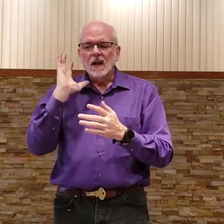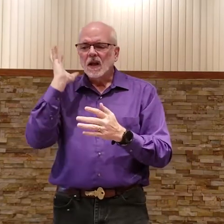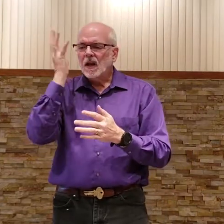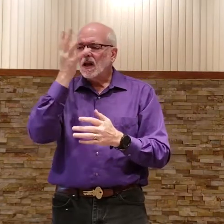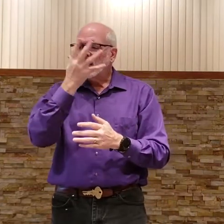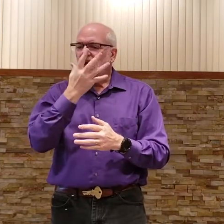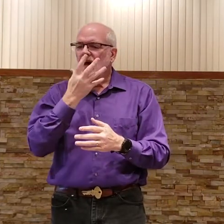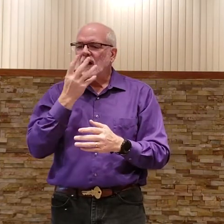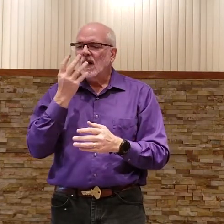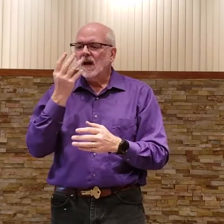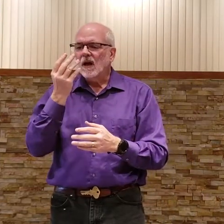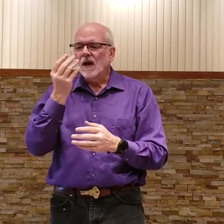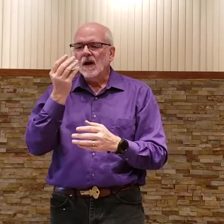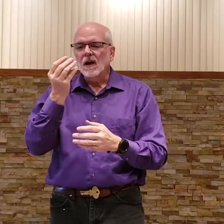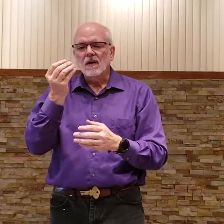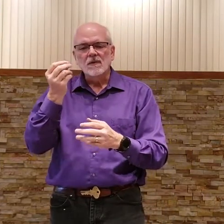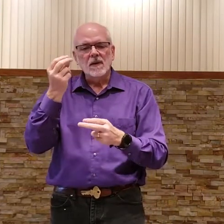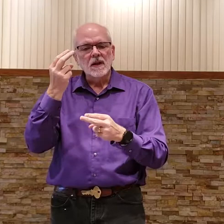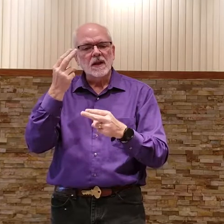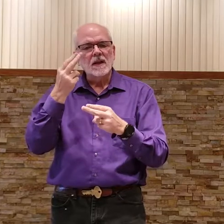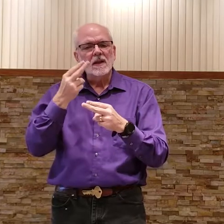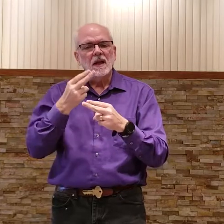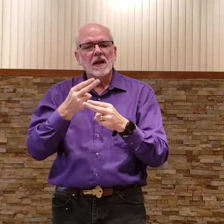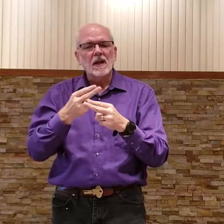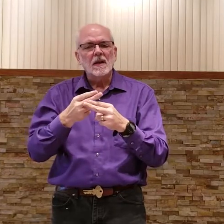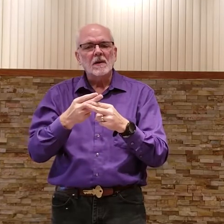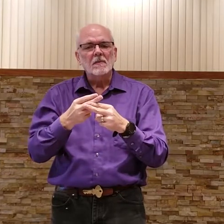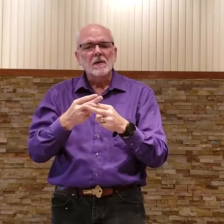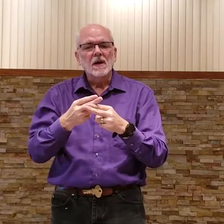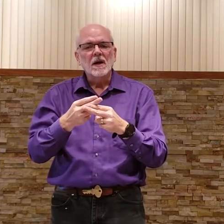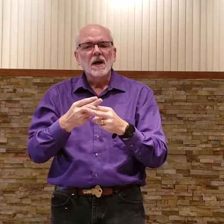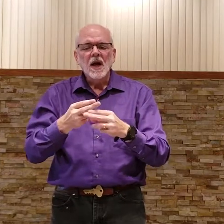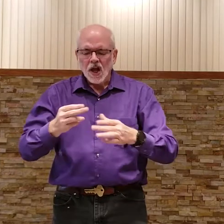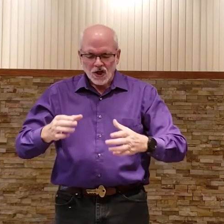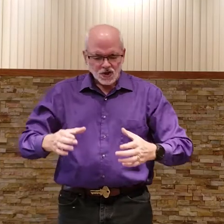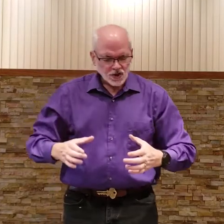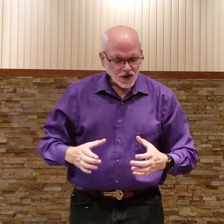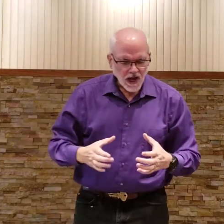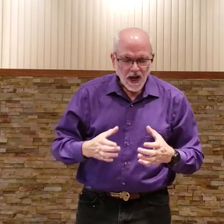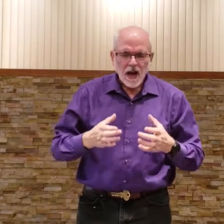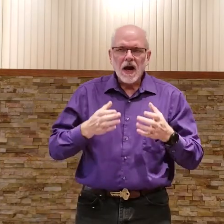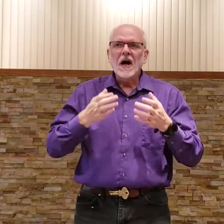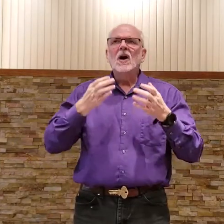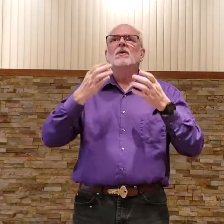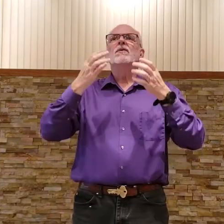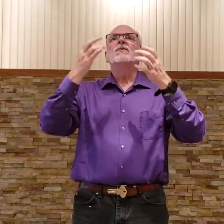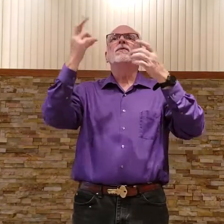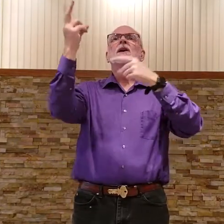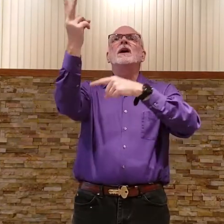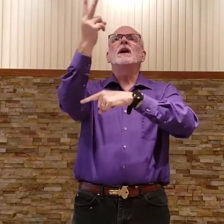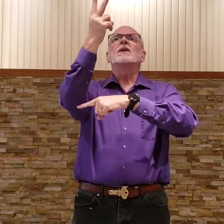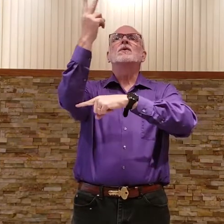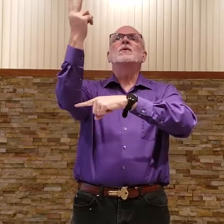lovely name Shout victory